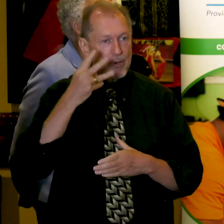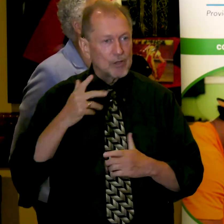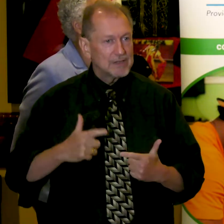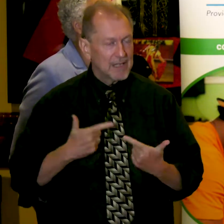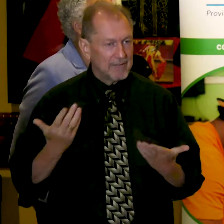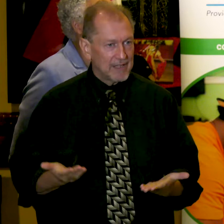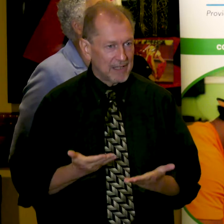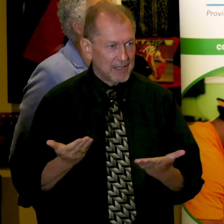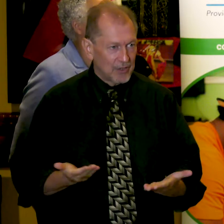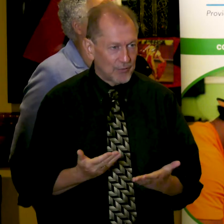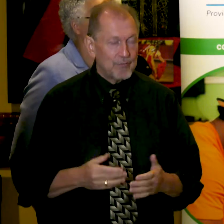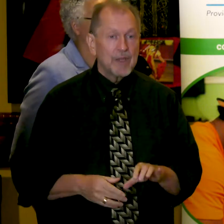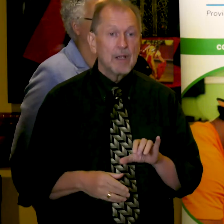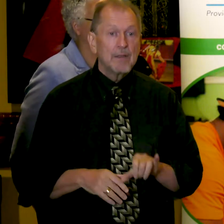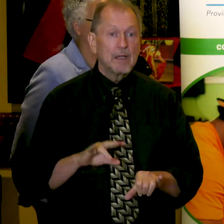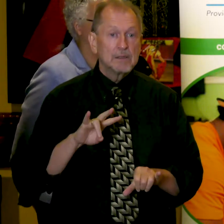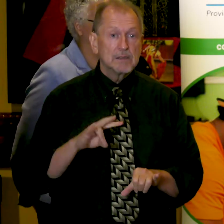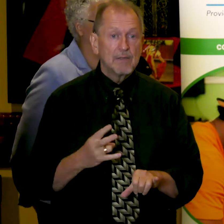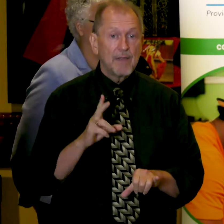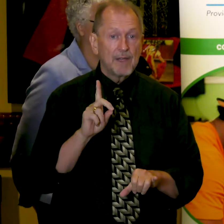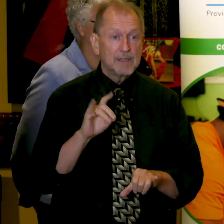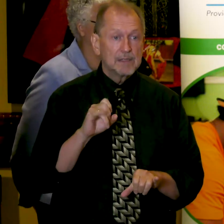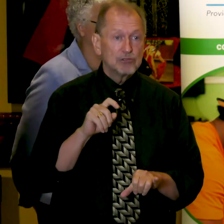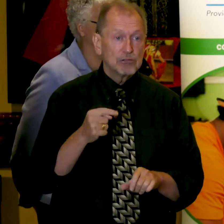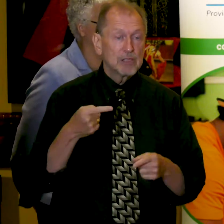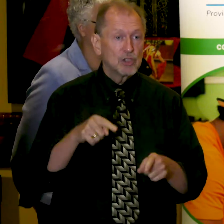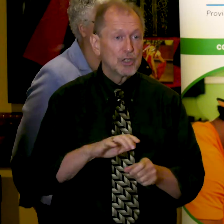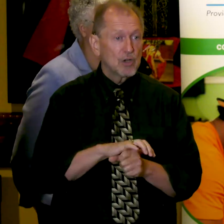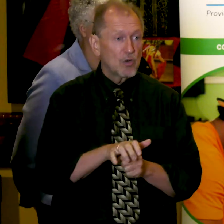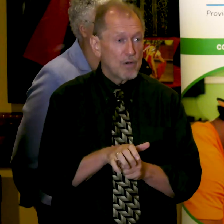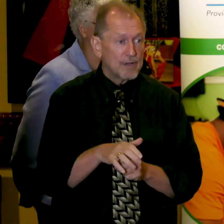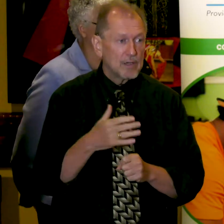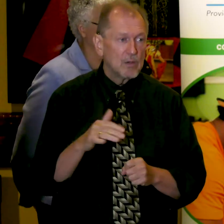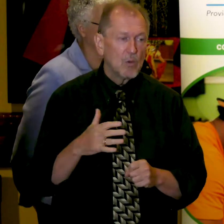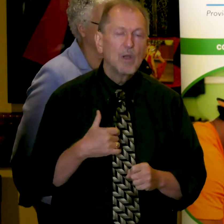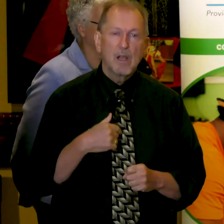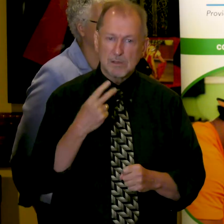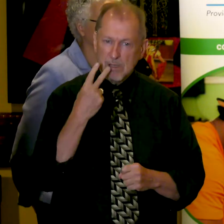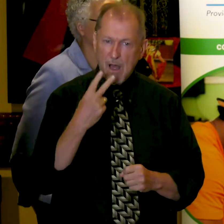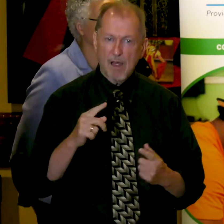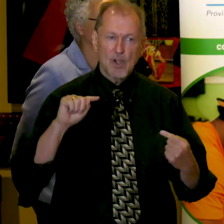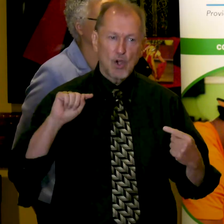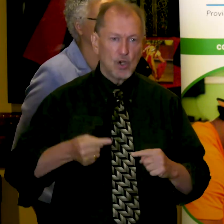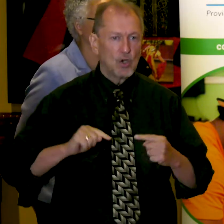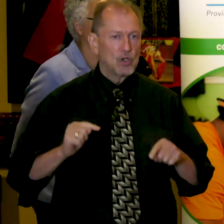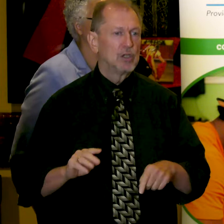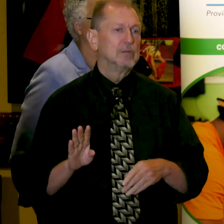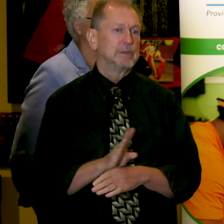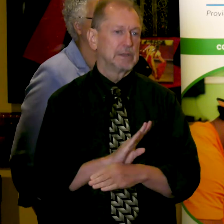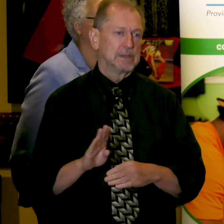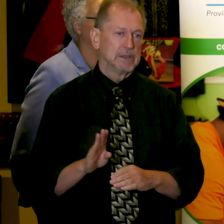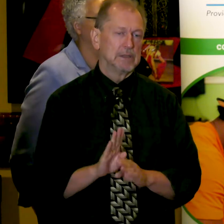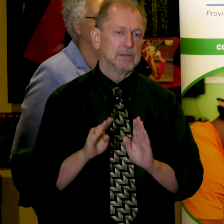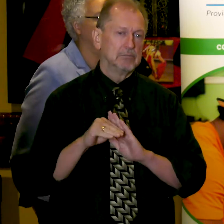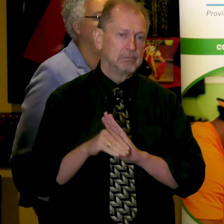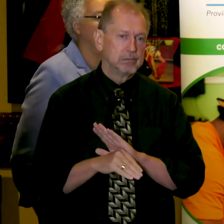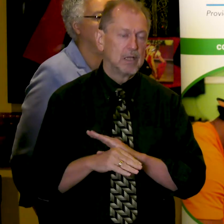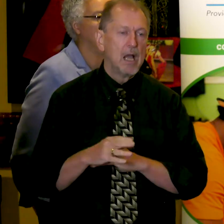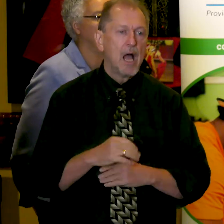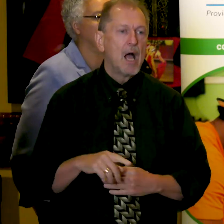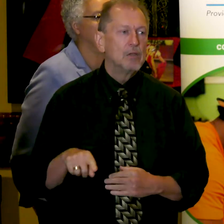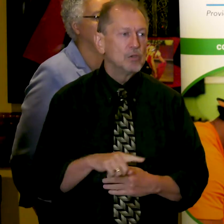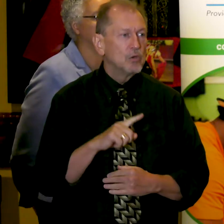7th District, during the pandemic, we saw a lot of devastation. I'm sure you all are aware.